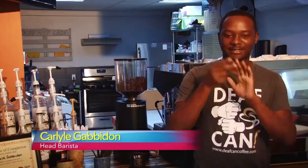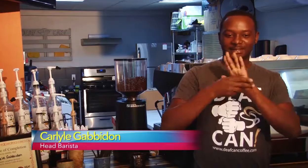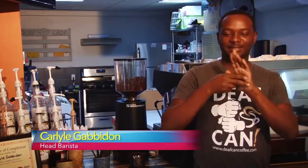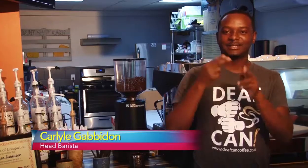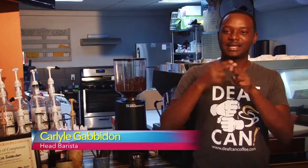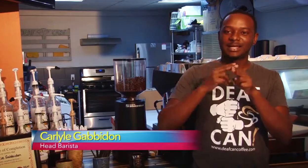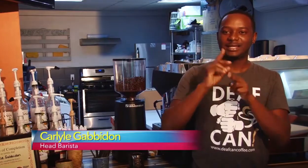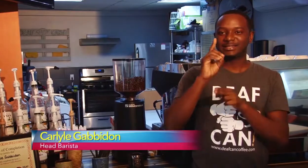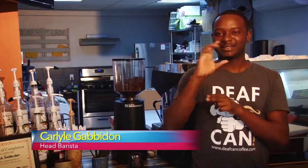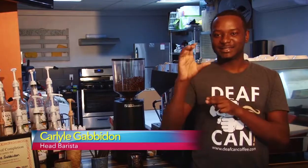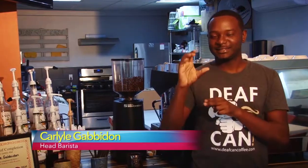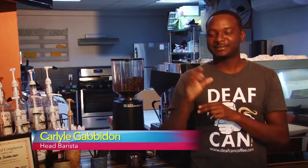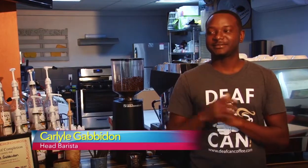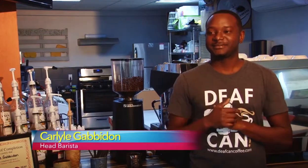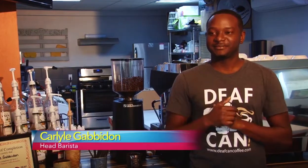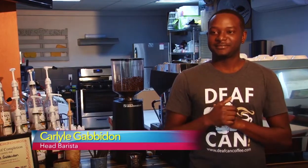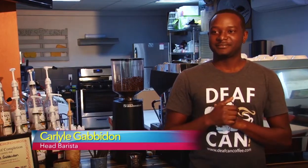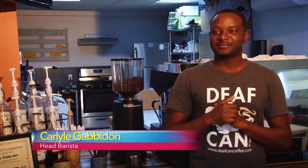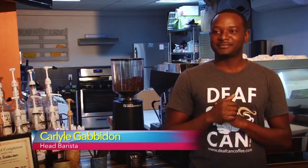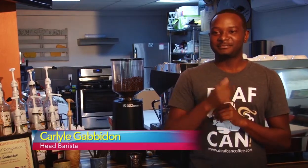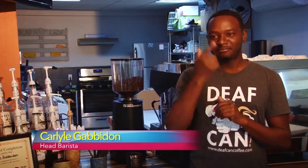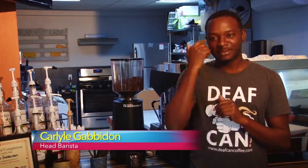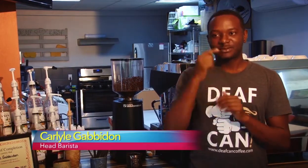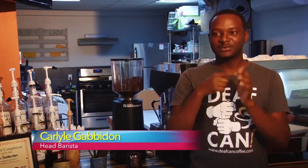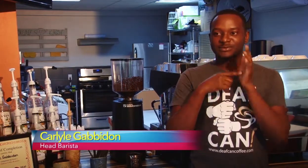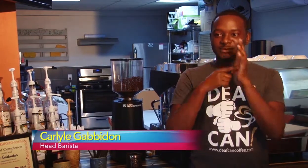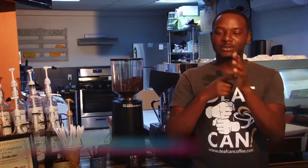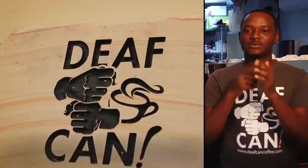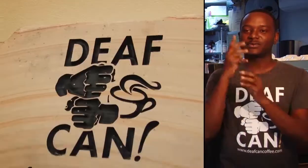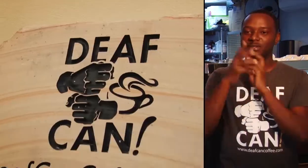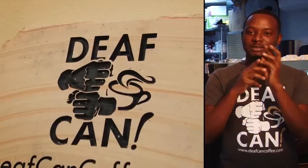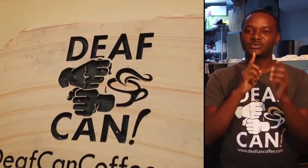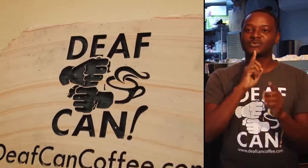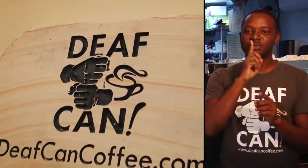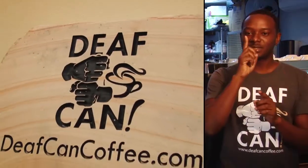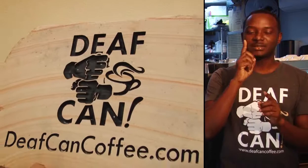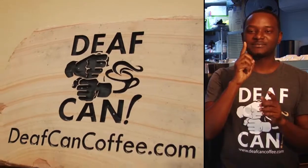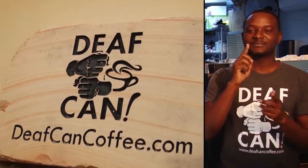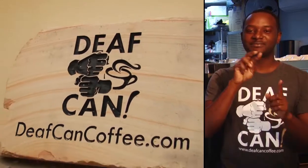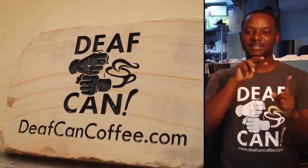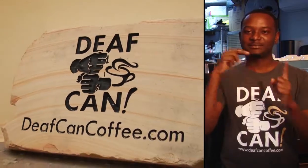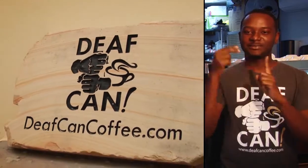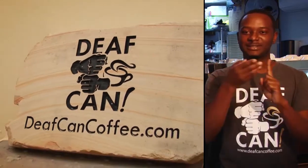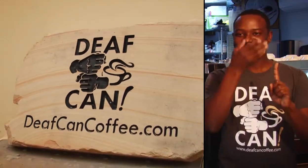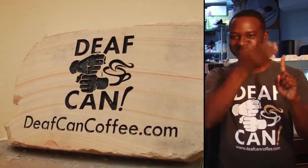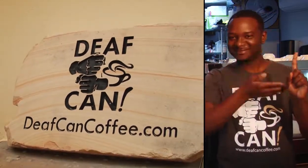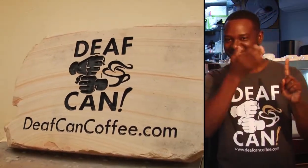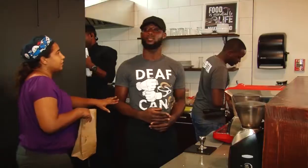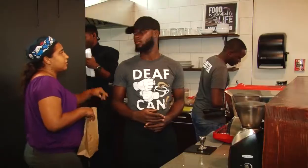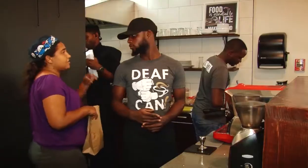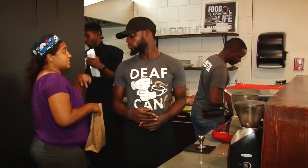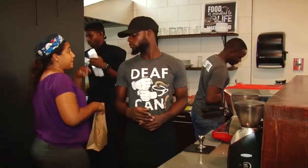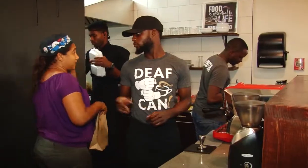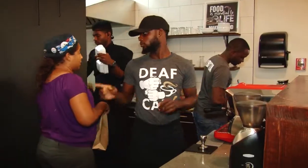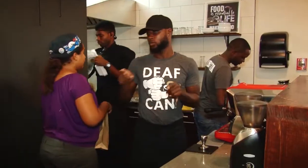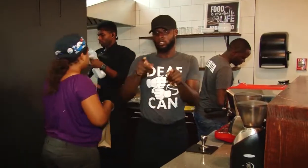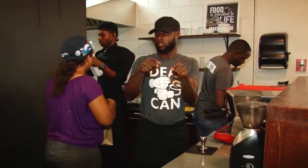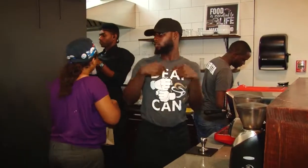Def Can Coffee started in how we came up with the idea was because we really wanted to show to the world a different perspective of deaf people.